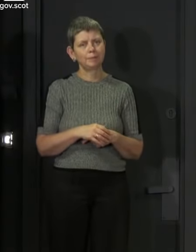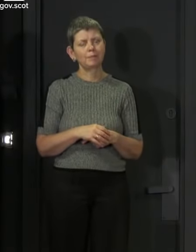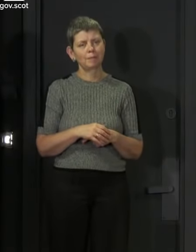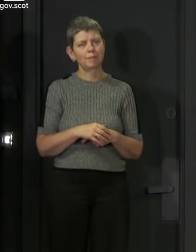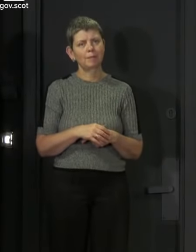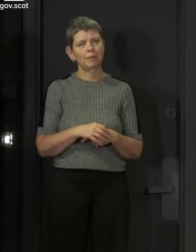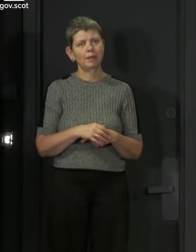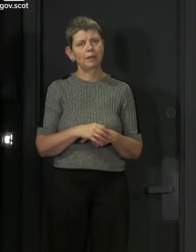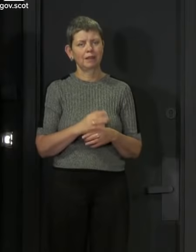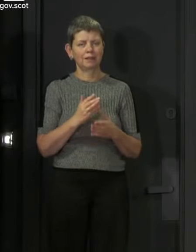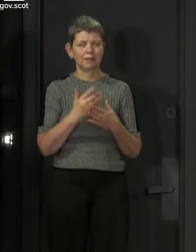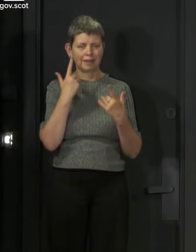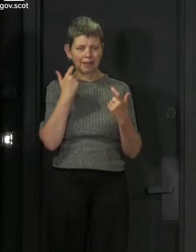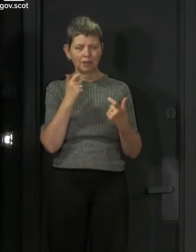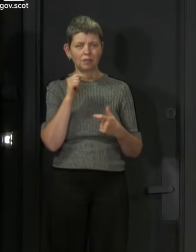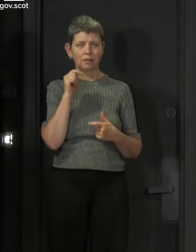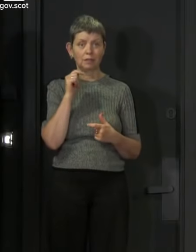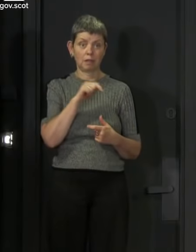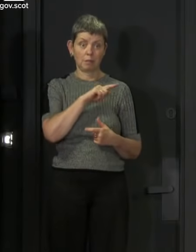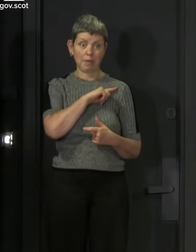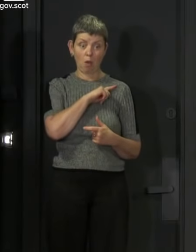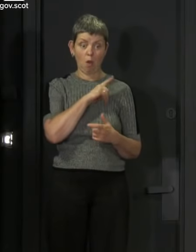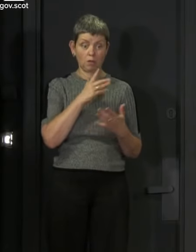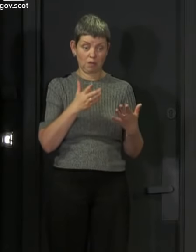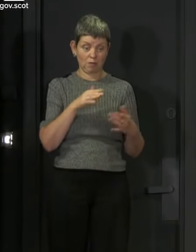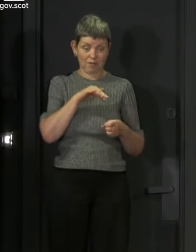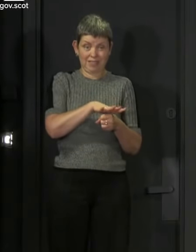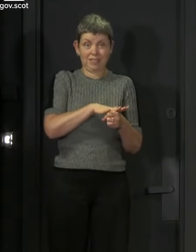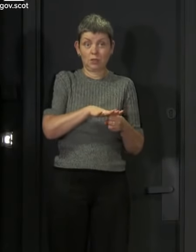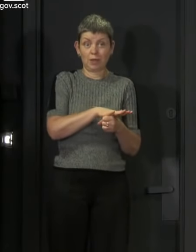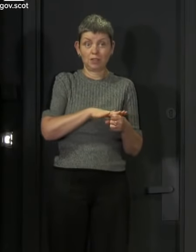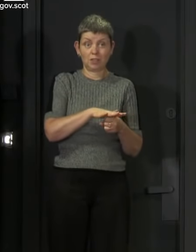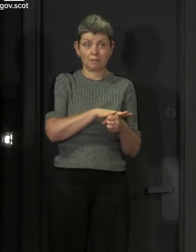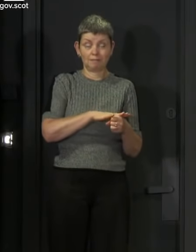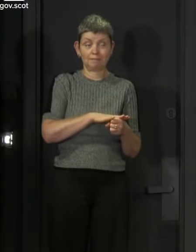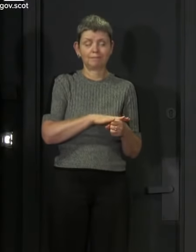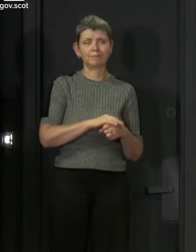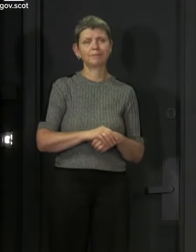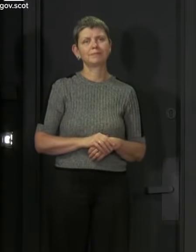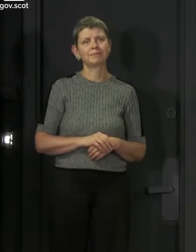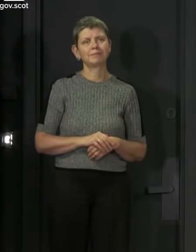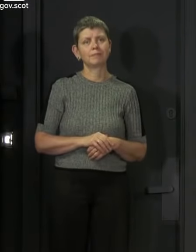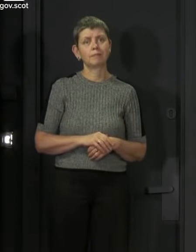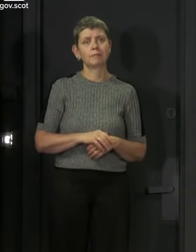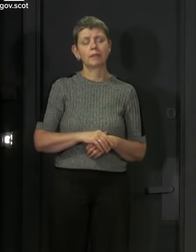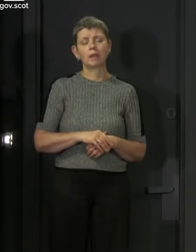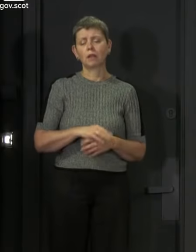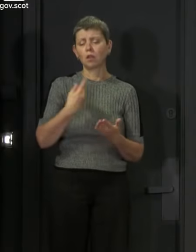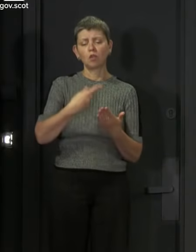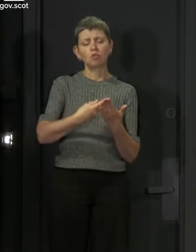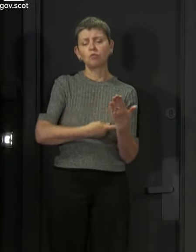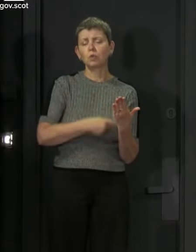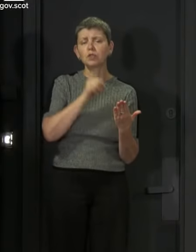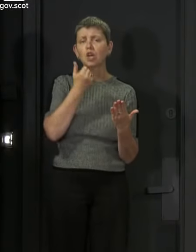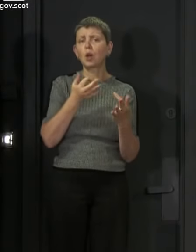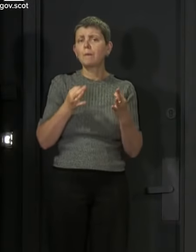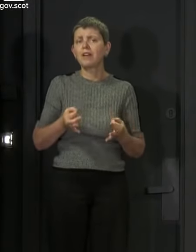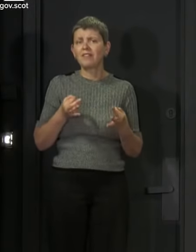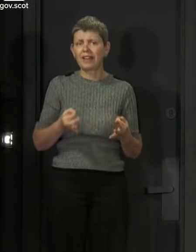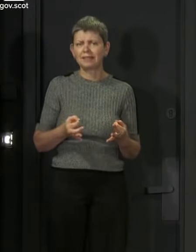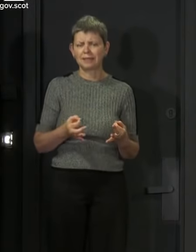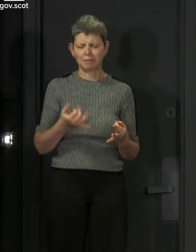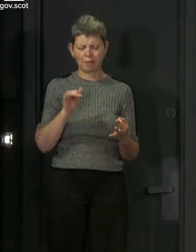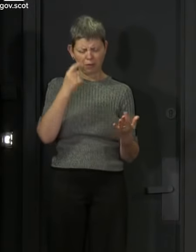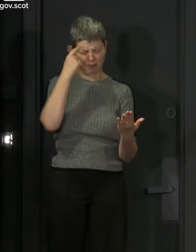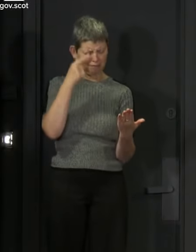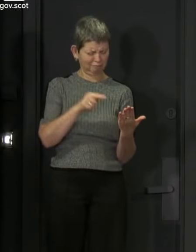bit more careful about it because of the context of it. So you will often find this is not perfect. But there's lots of anomalies